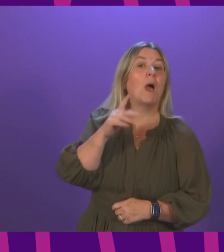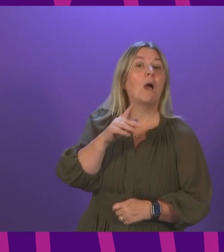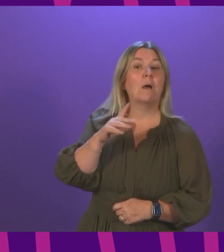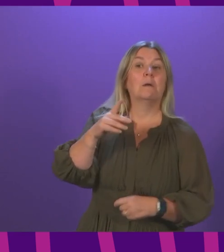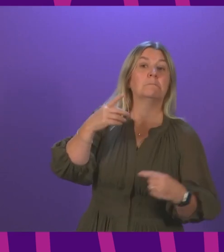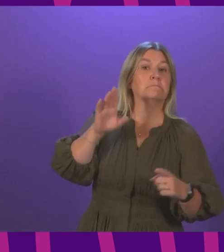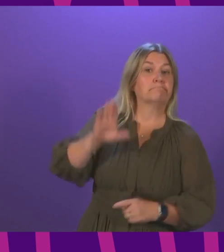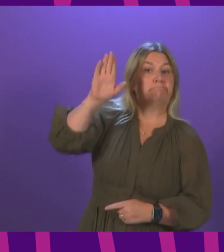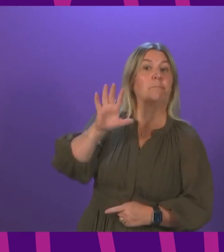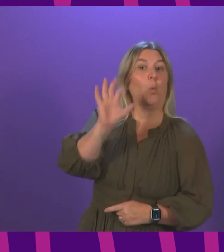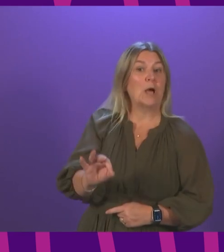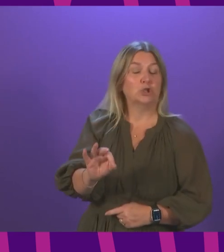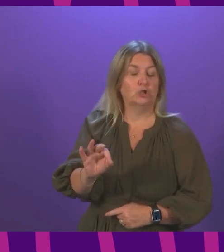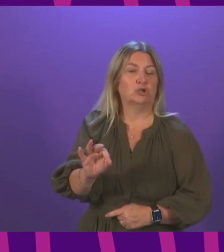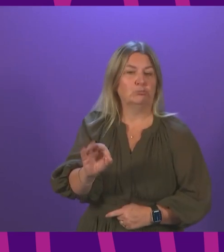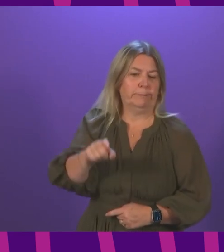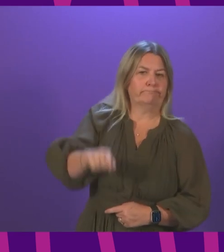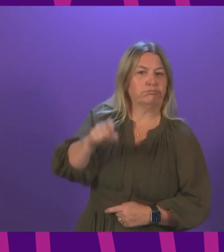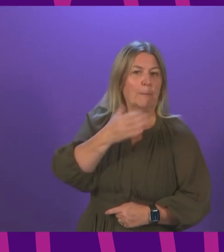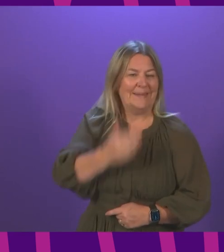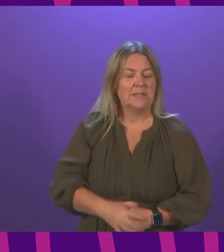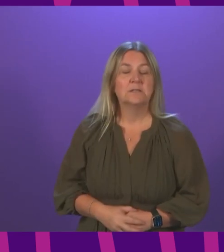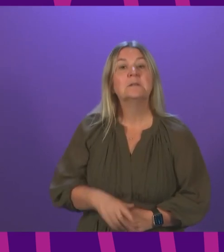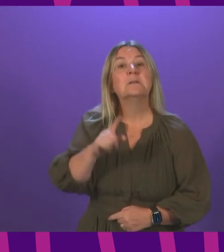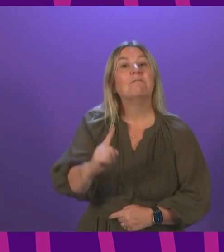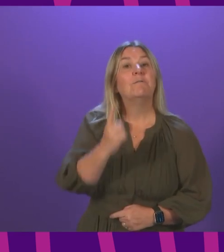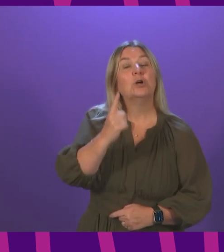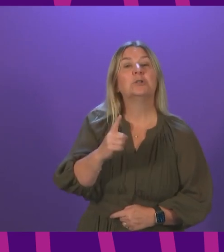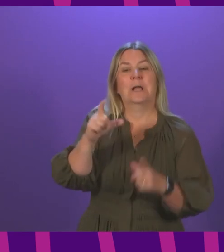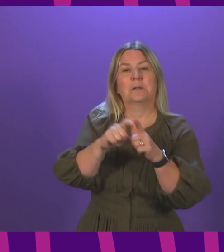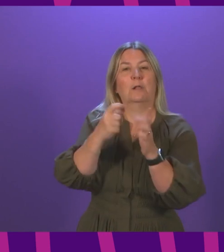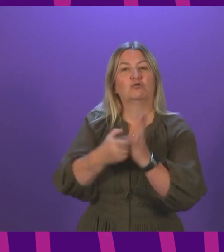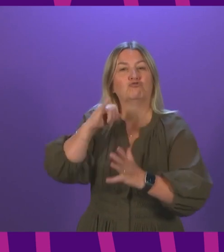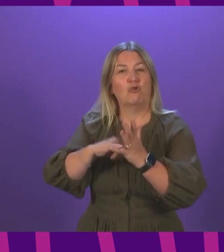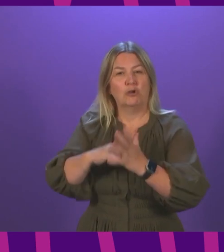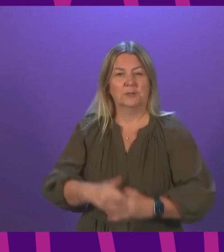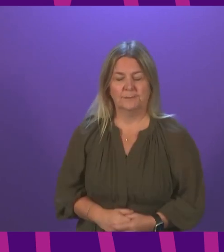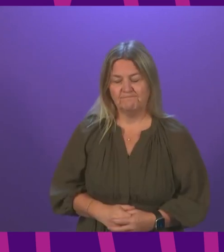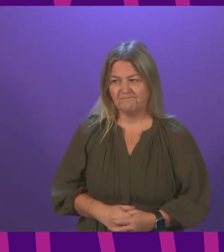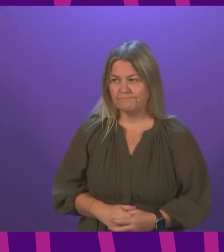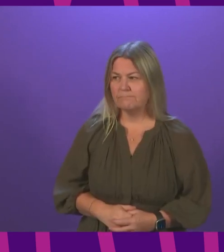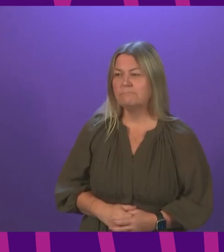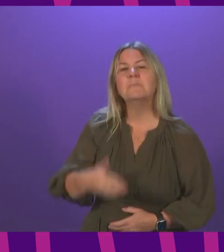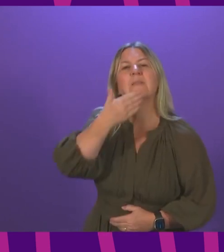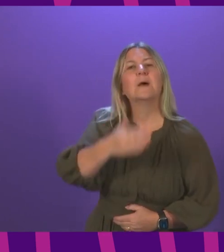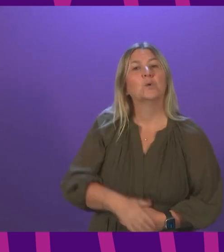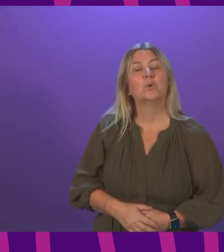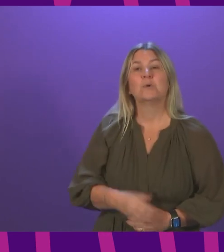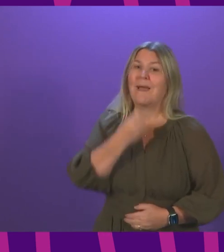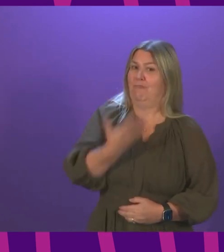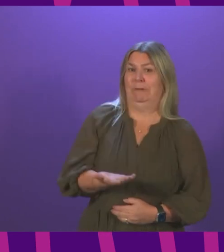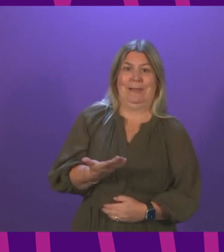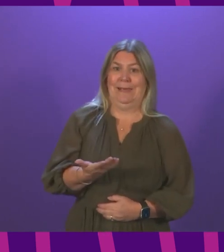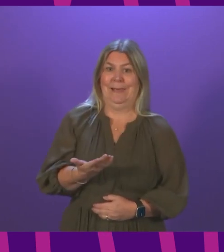Question number one, I call Douglas Ross. Thank you, Presiding Officer. Every day in Scotland, four people lose their